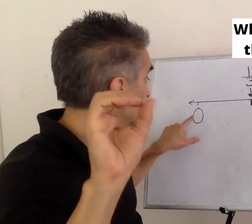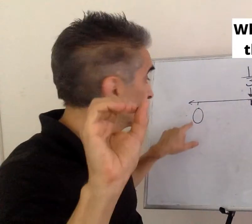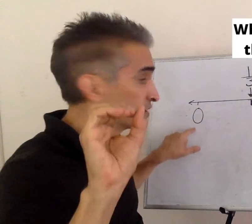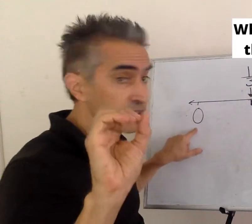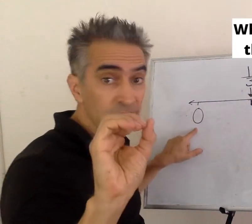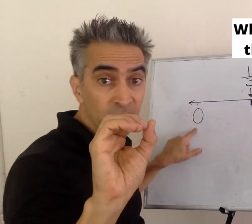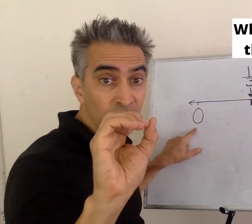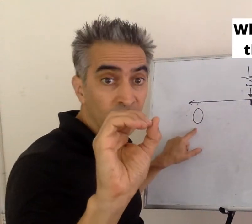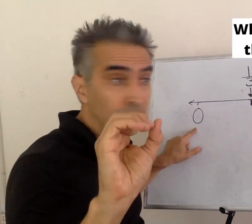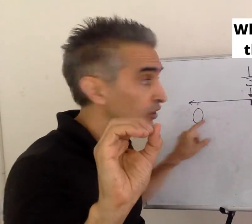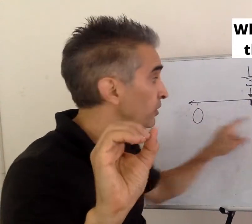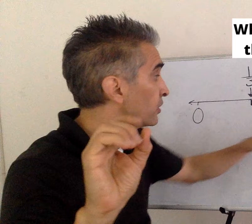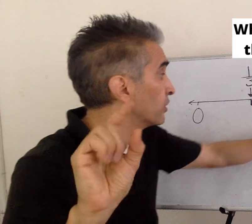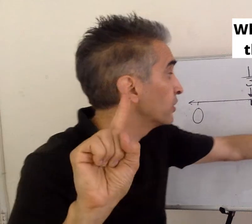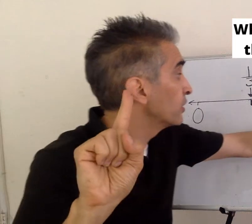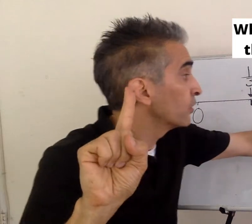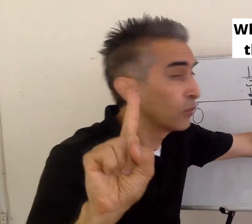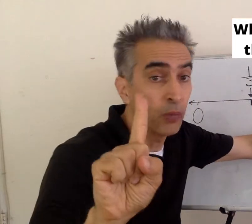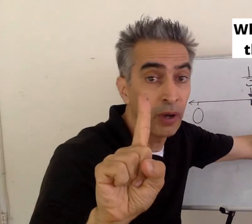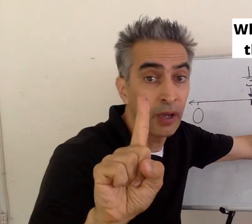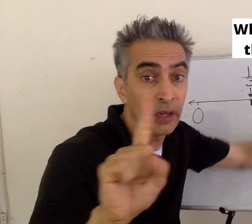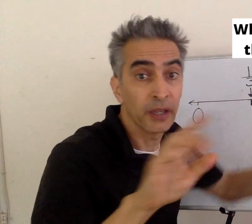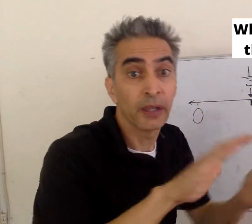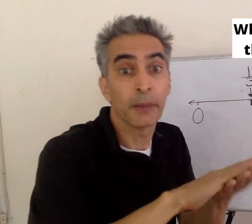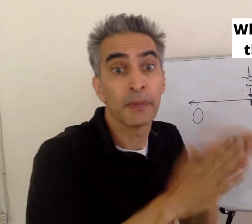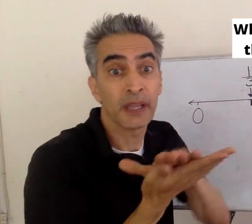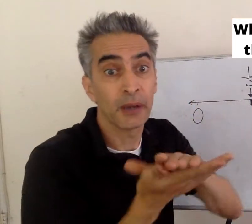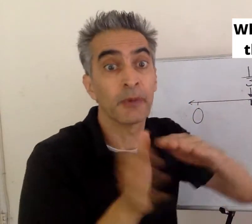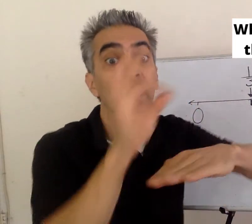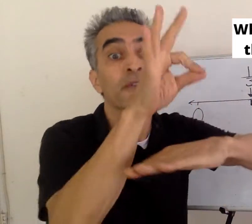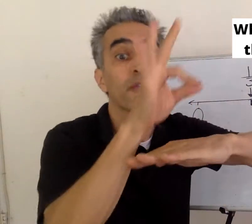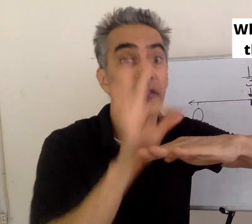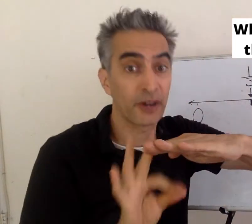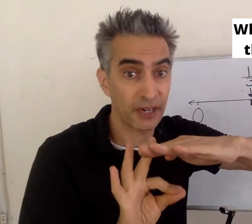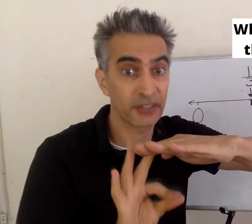We're going to change this zero and this one. four-fifths go the